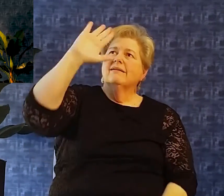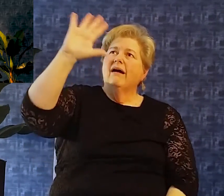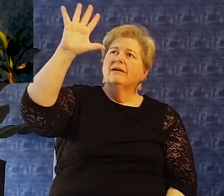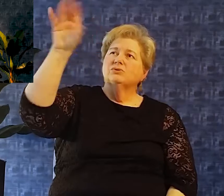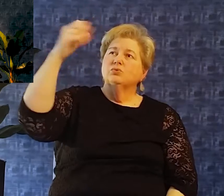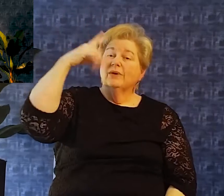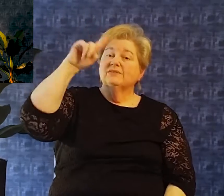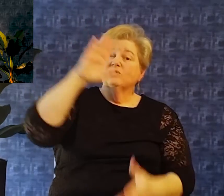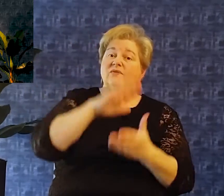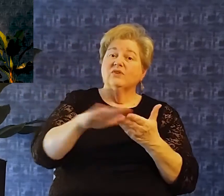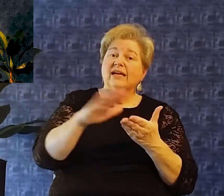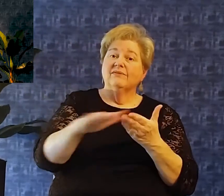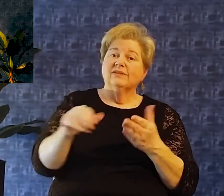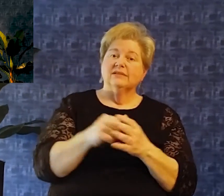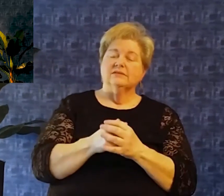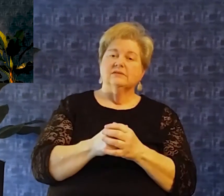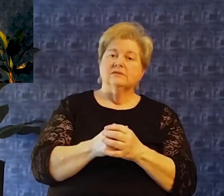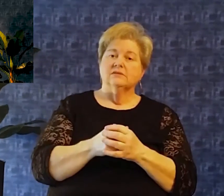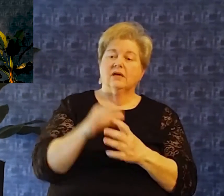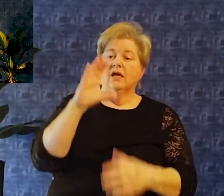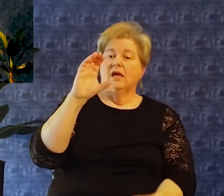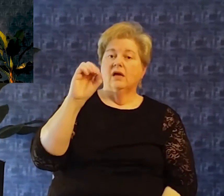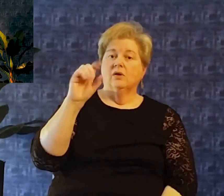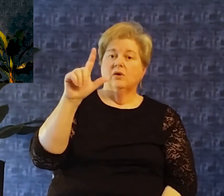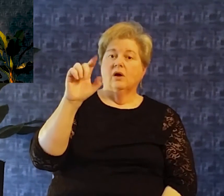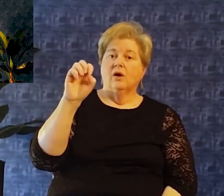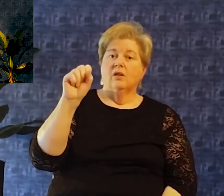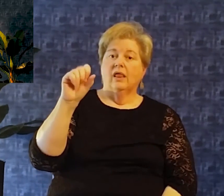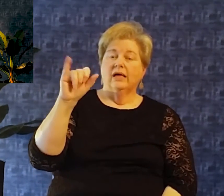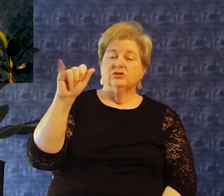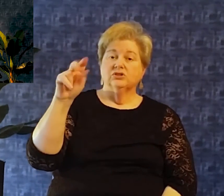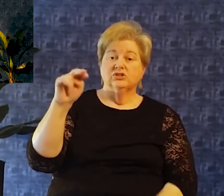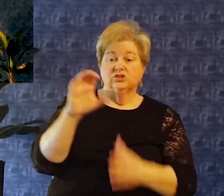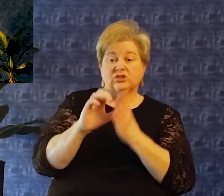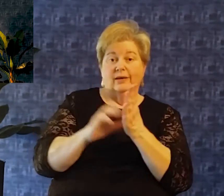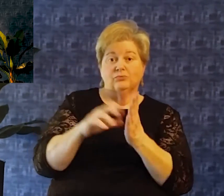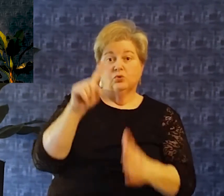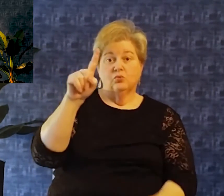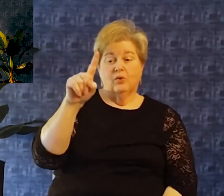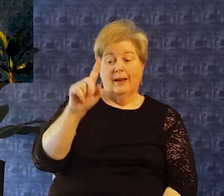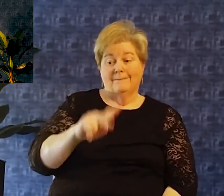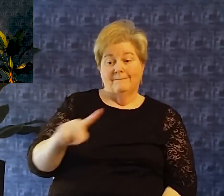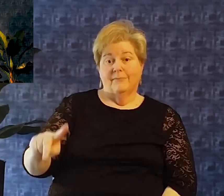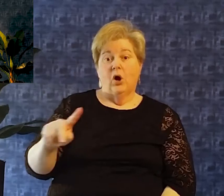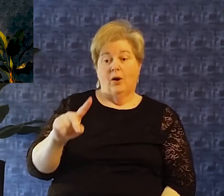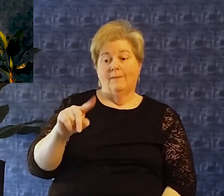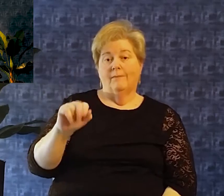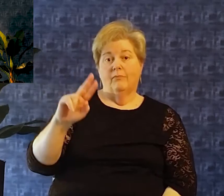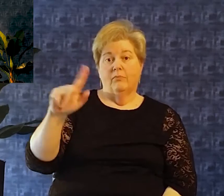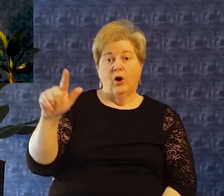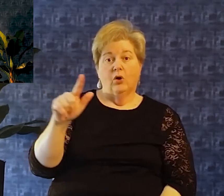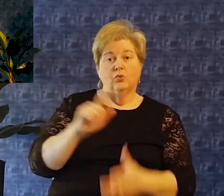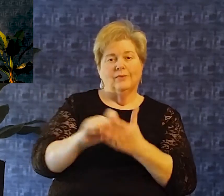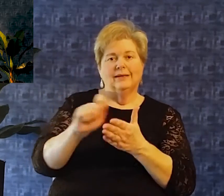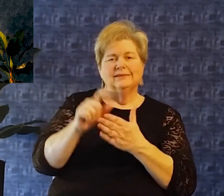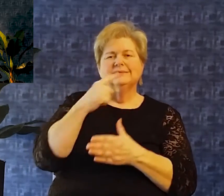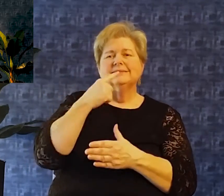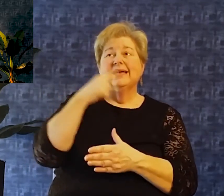paul writing He says he has delivered us from the domain of darkness and transferred us into the kingdom of his beloved son